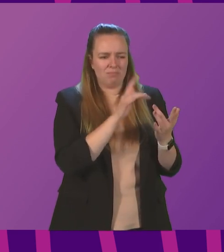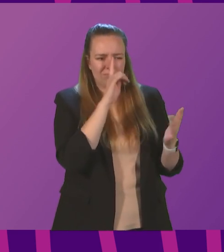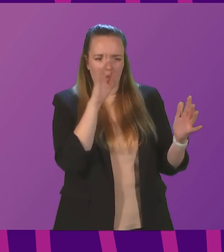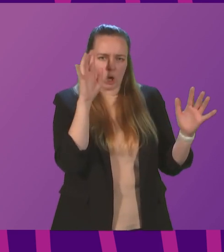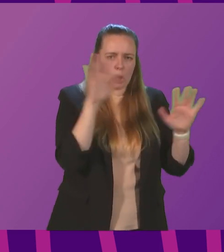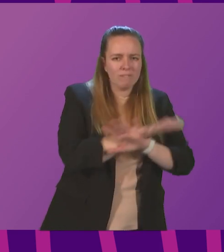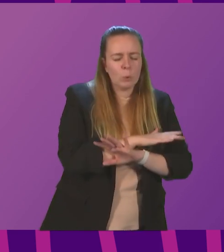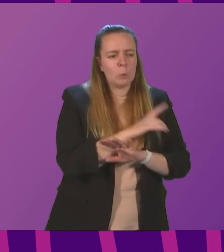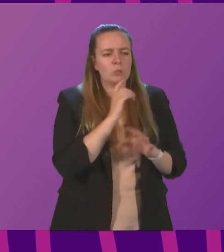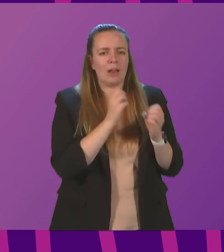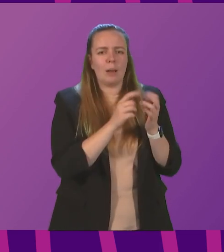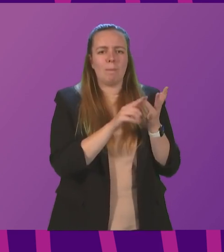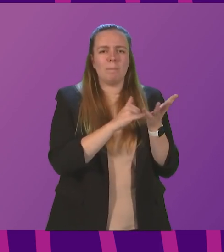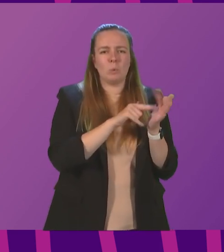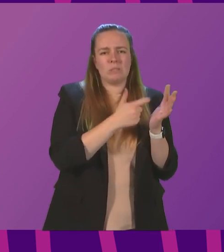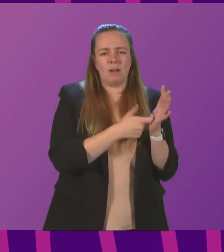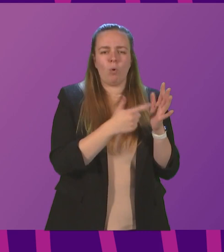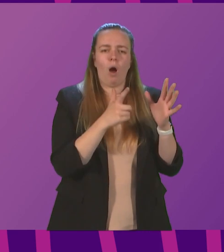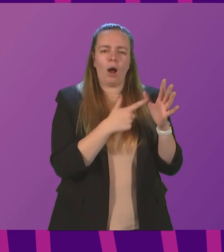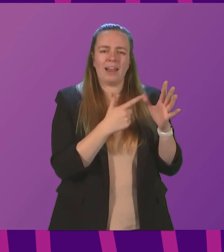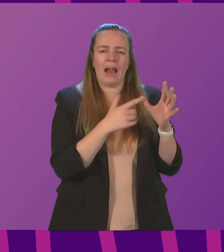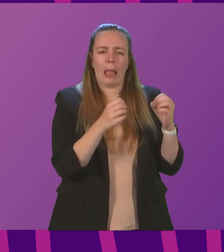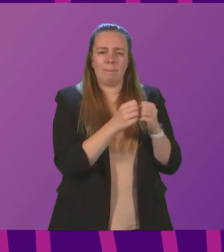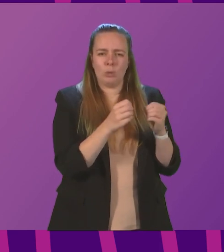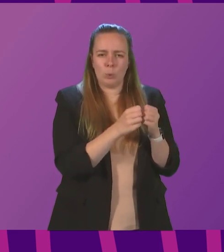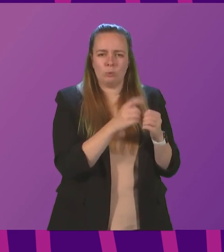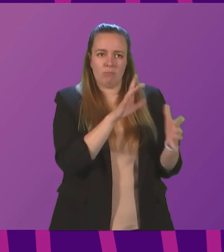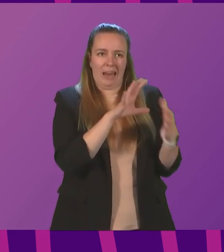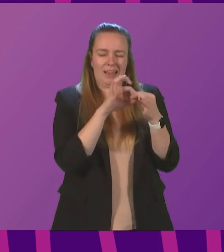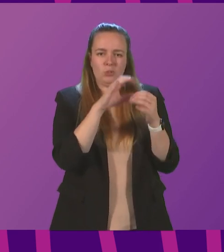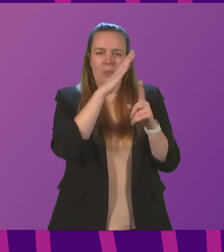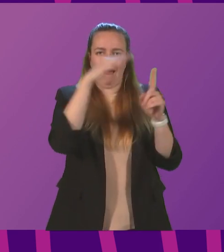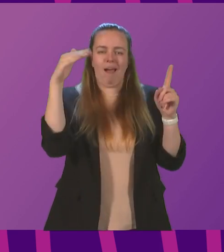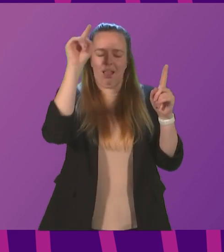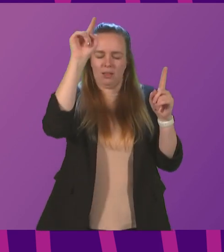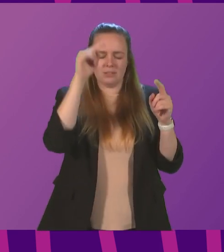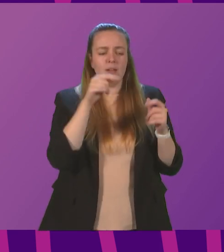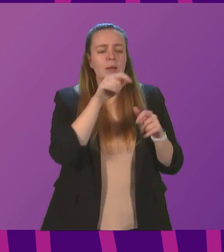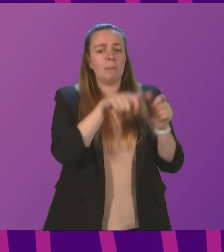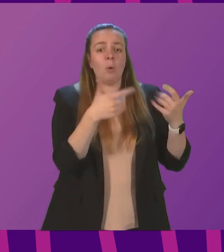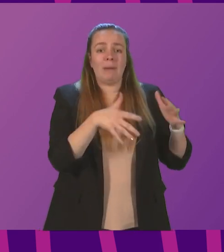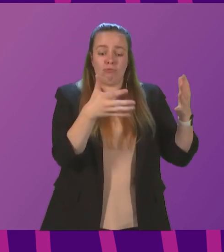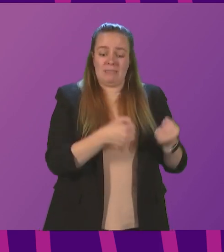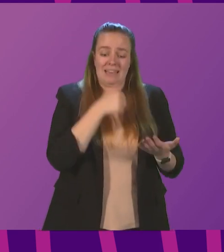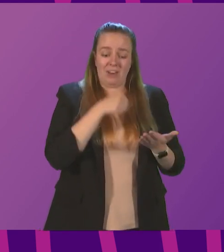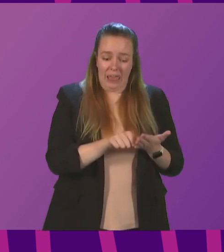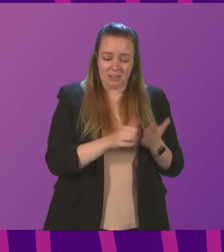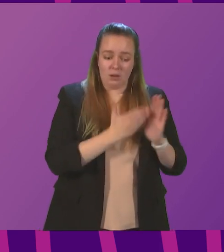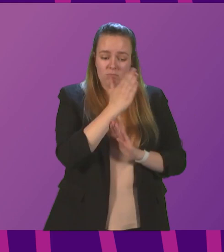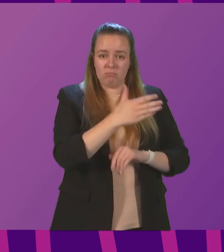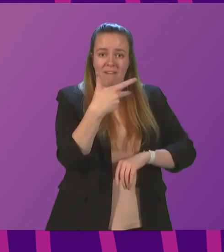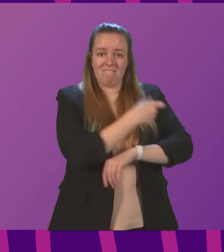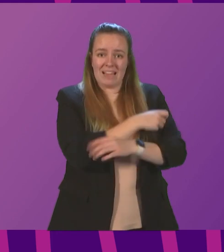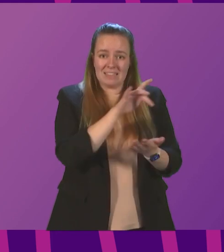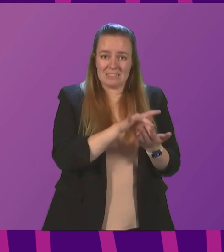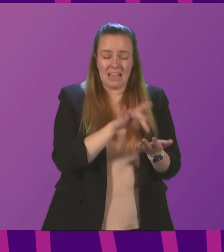the booster rollout in mainland Argyll and Butte, which comes under NHS Highland. People who receive letters inviting them to attend vaccination centres